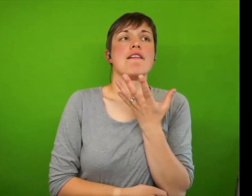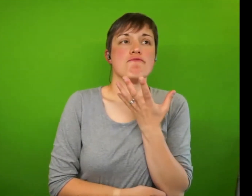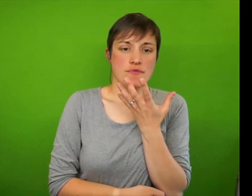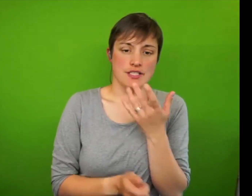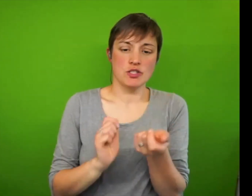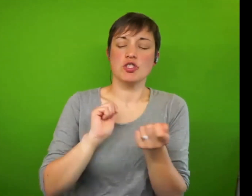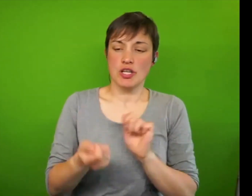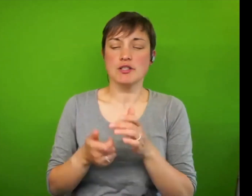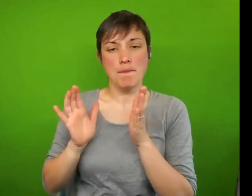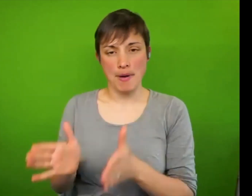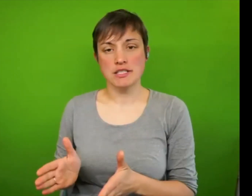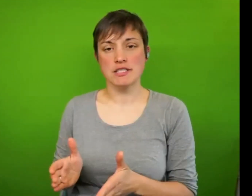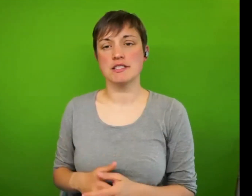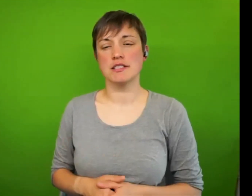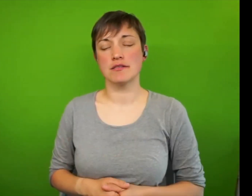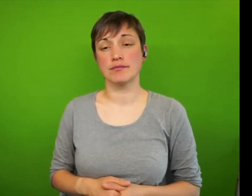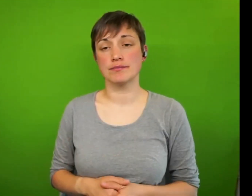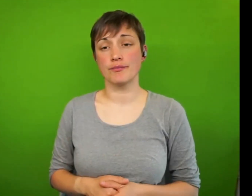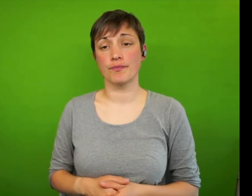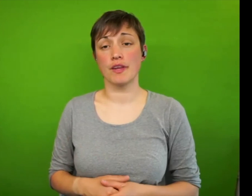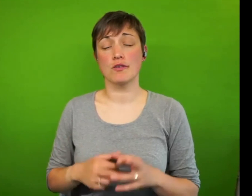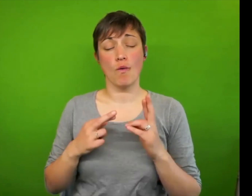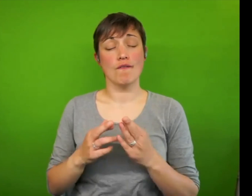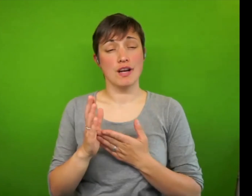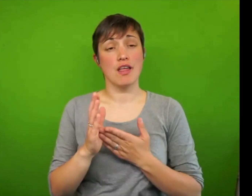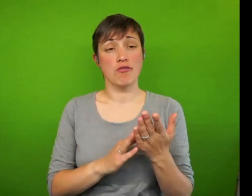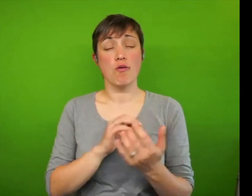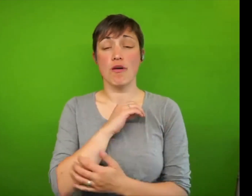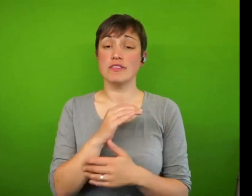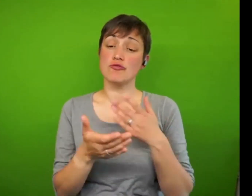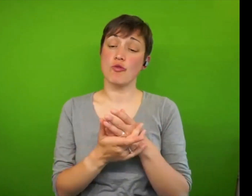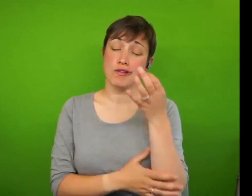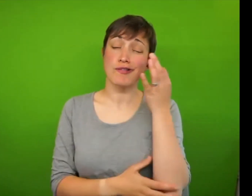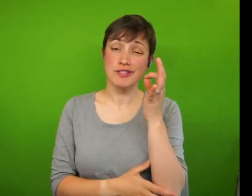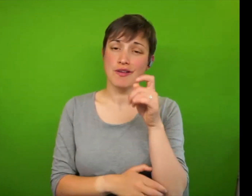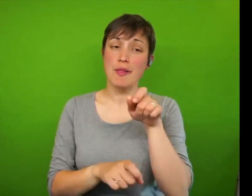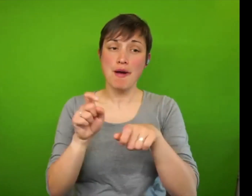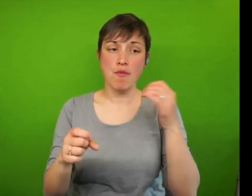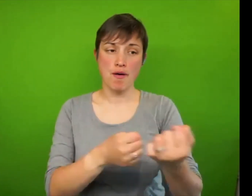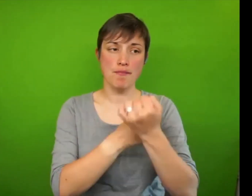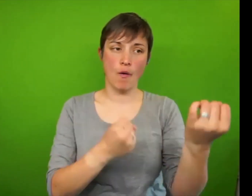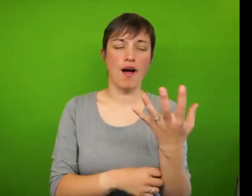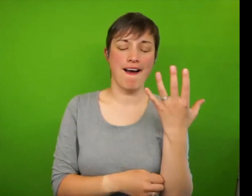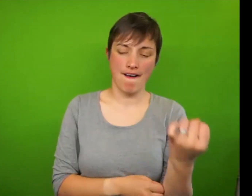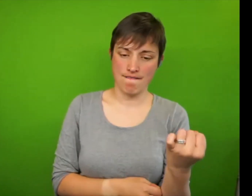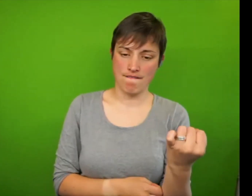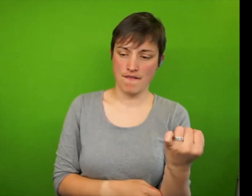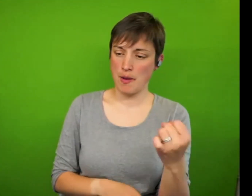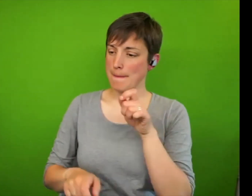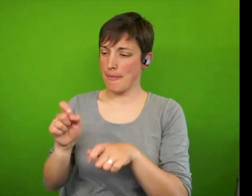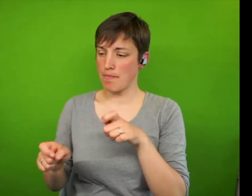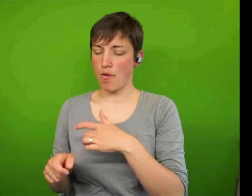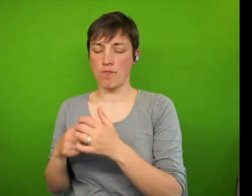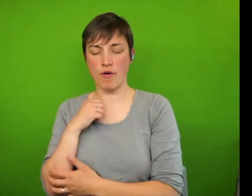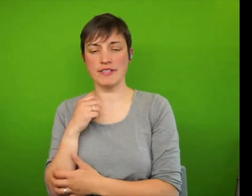poverty. So hopefully through our property truth commission, we can bring together the people with the power, uh, with the people who are living in